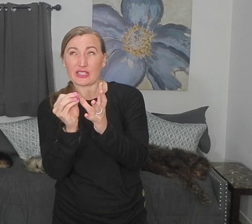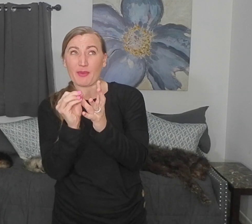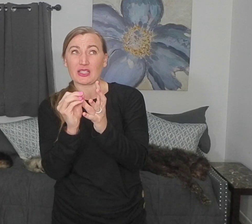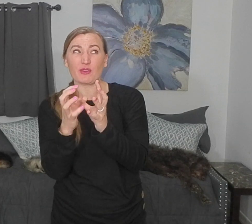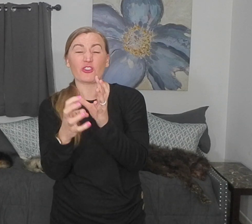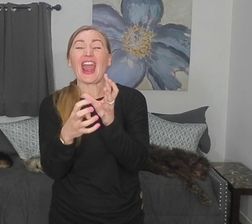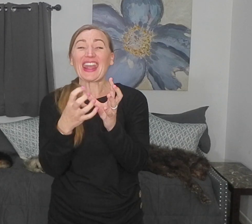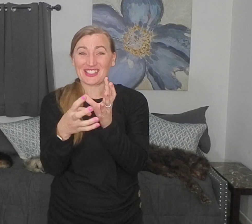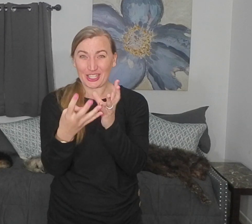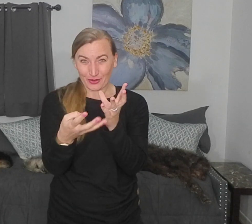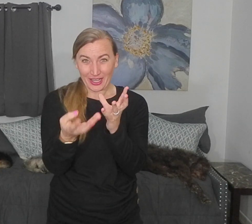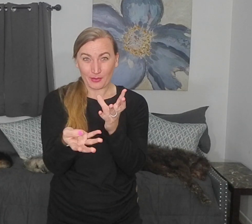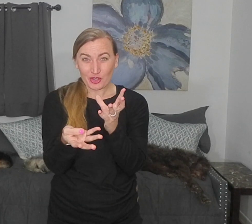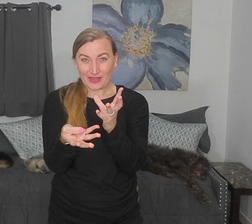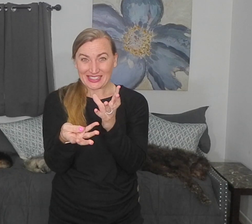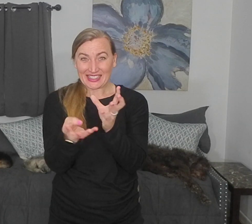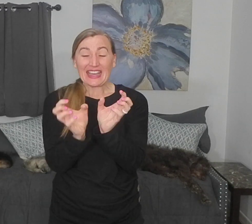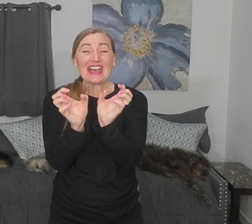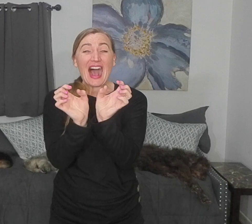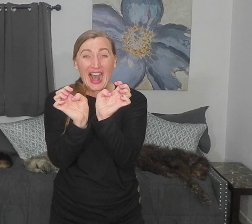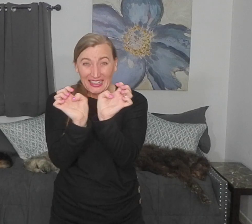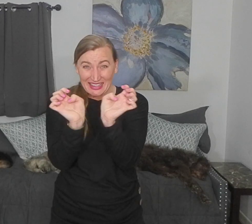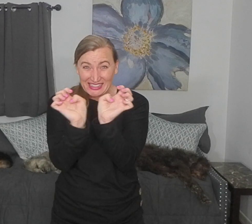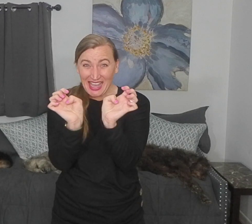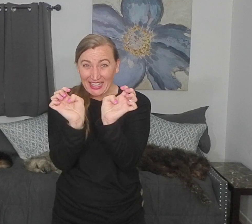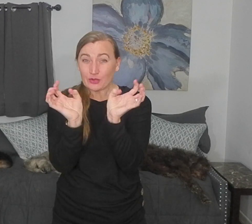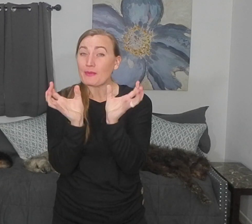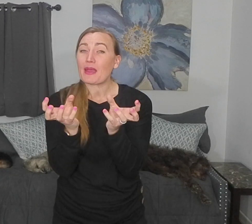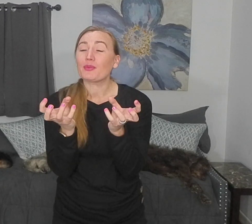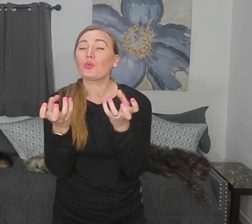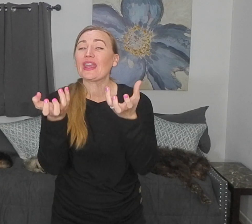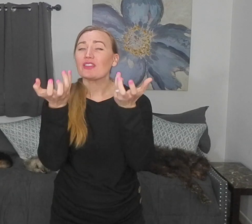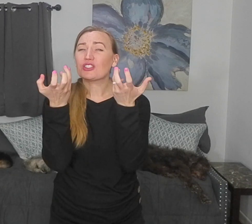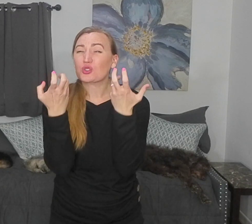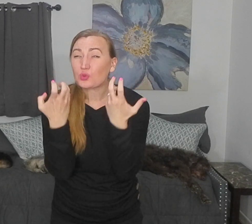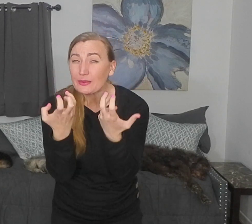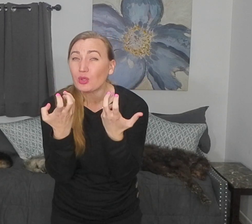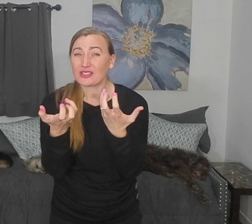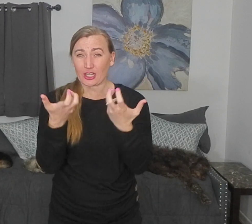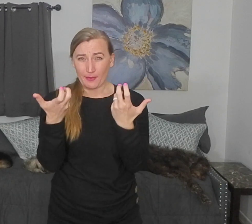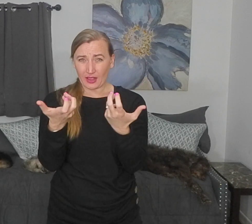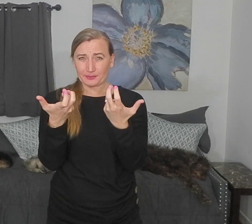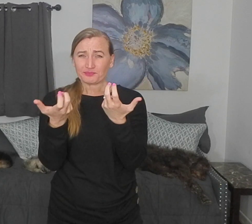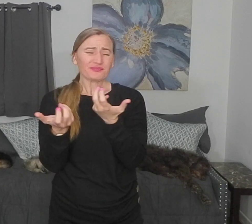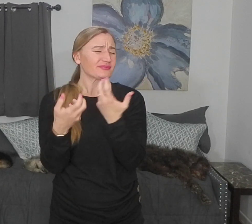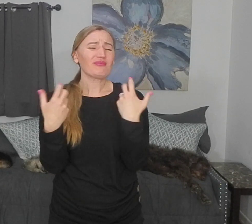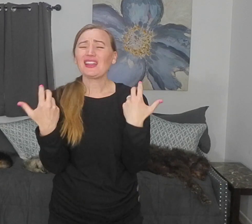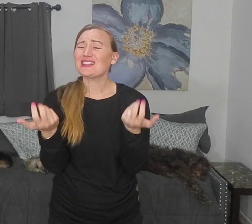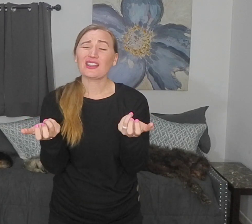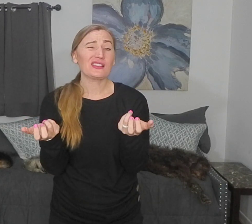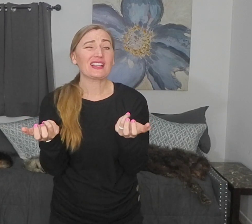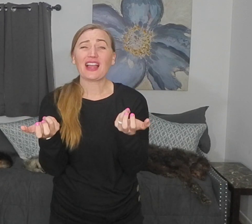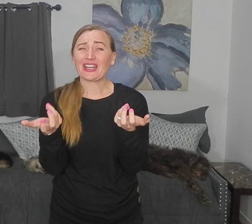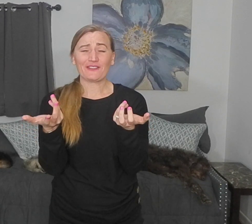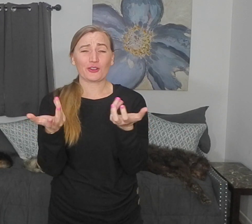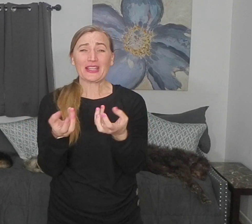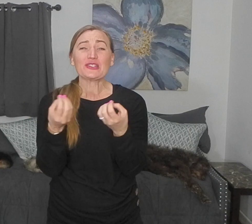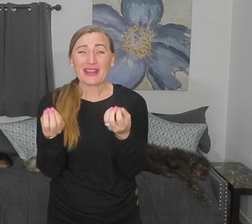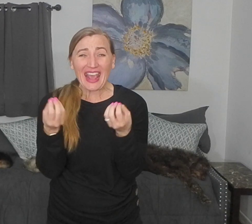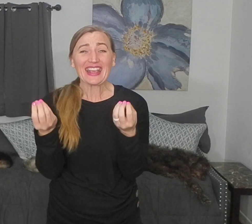responsible for executing our movements. On the sides, remember, we have the cerebrocerebellum. Sounds like a lot of information, but hang